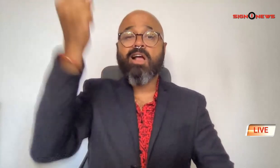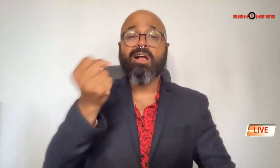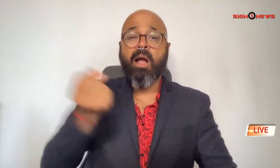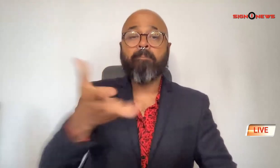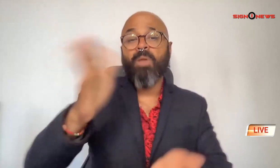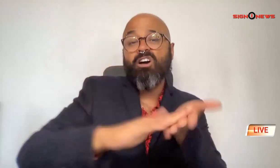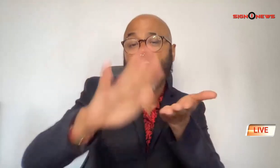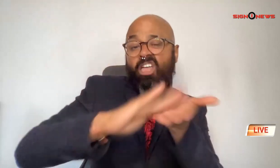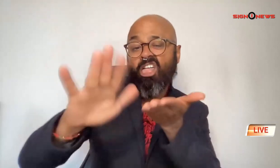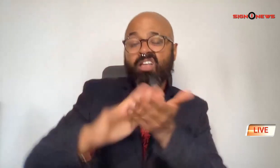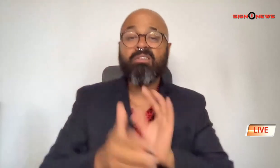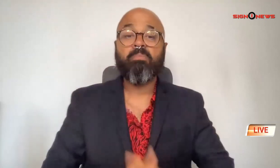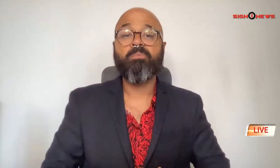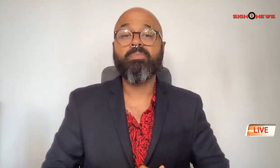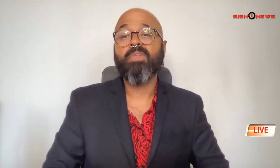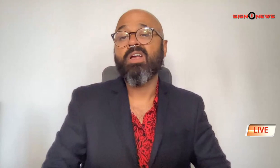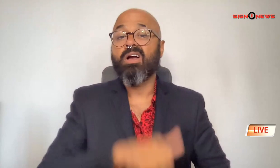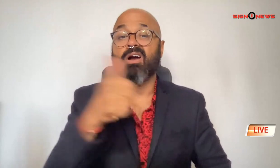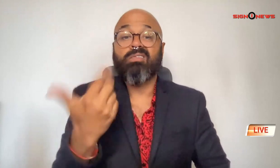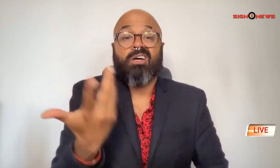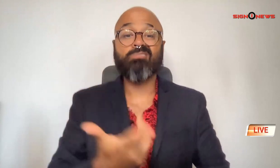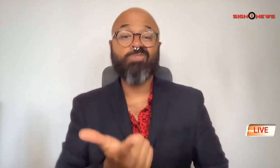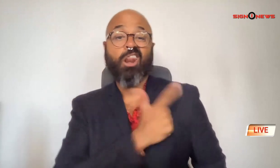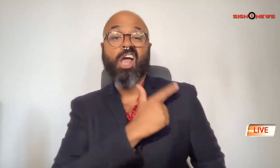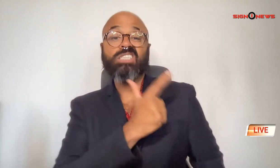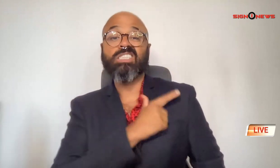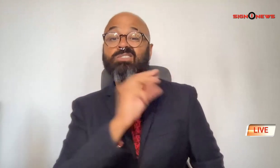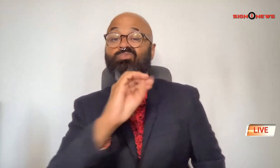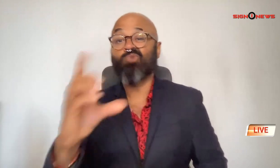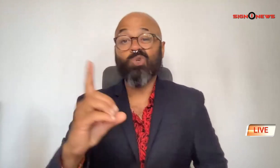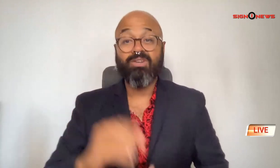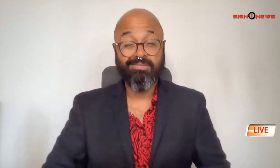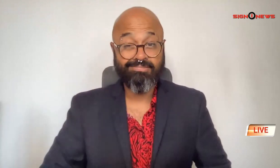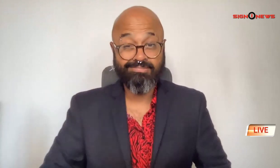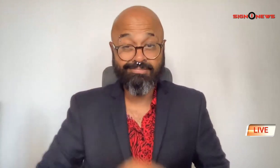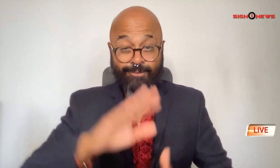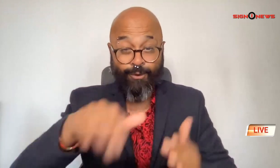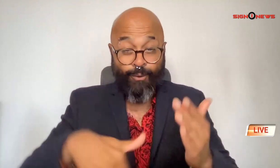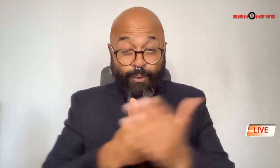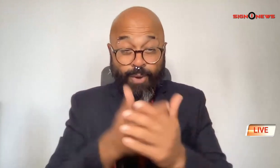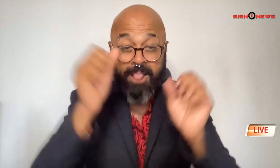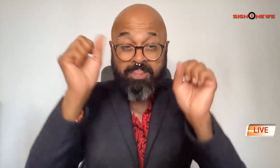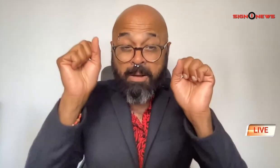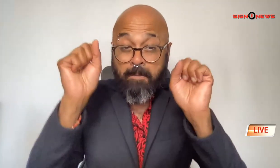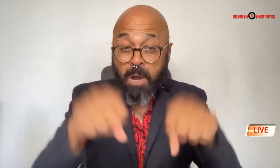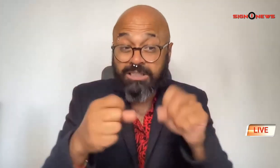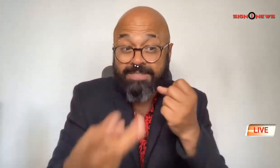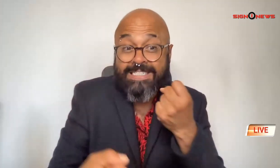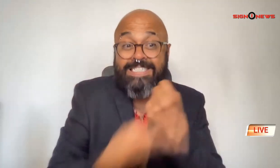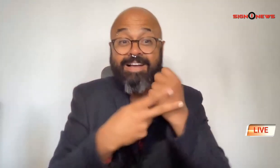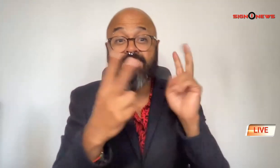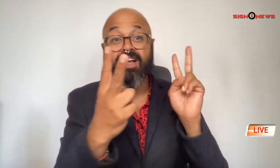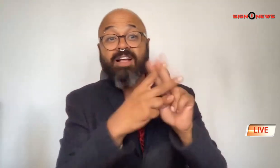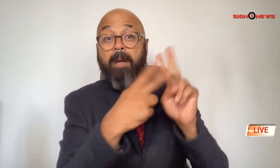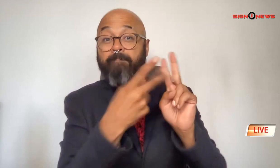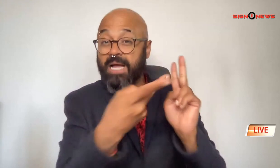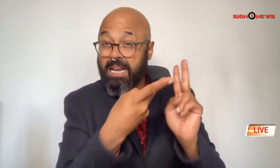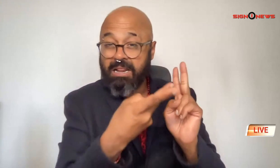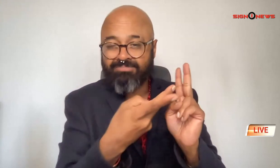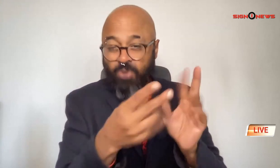gambler or just a lazy mooch all of the possible savings a couple could have